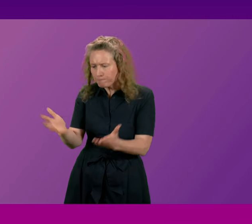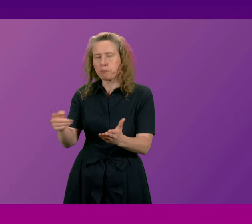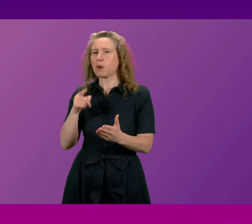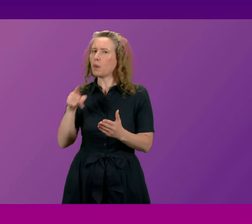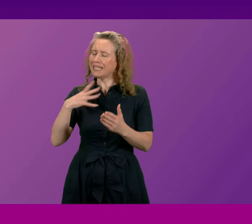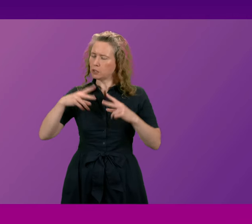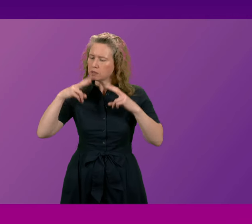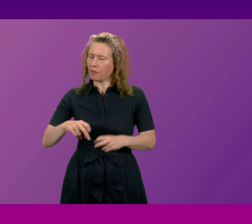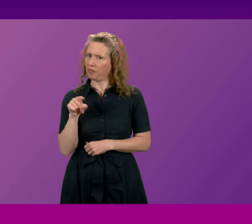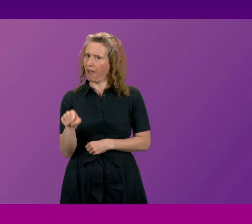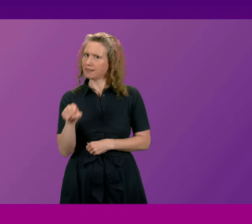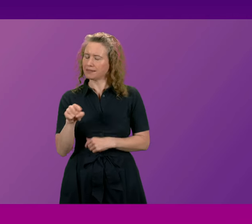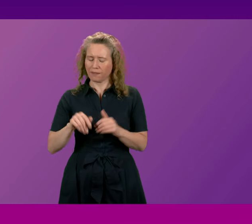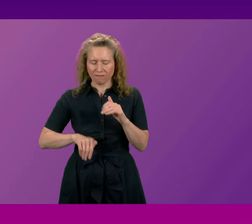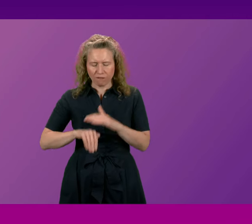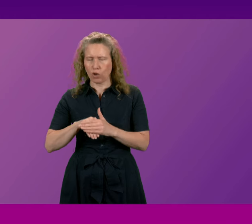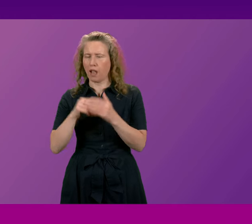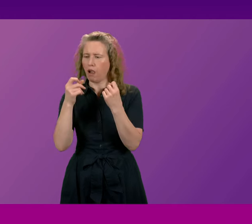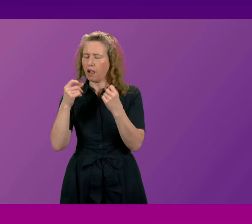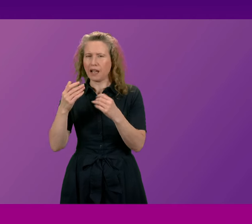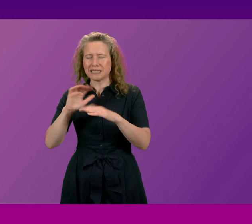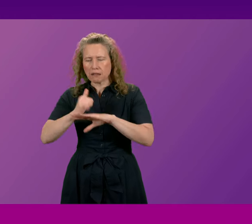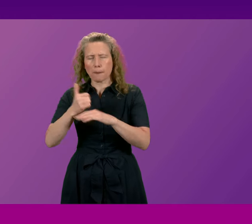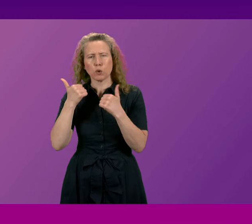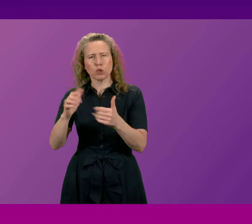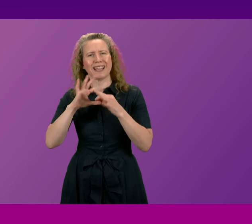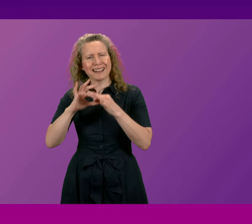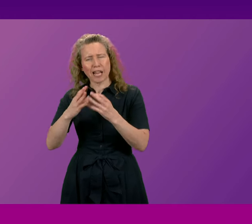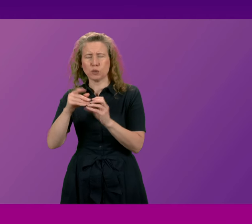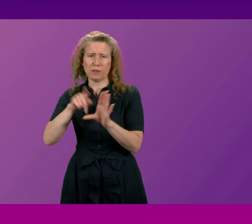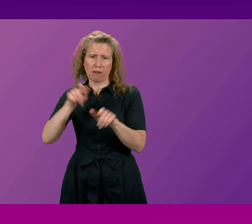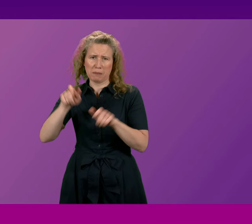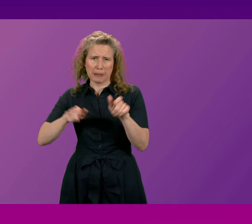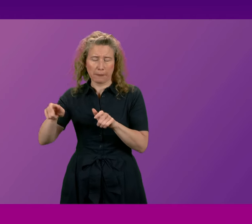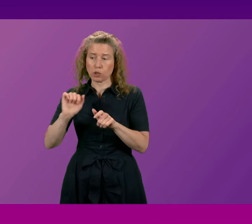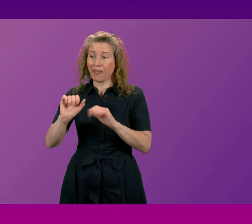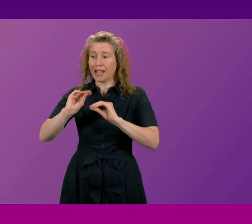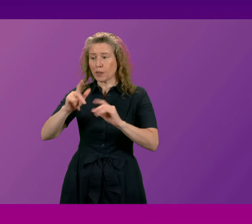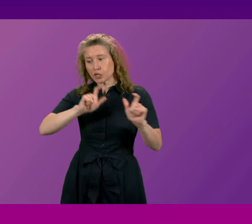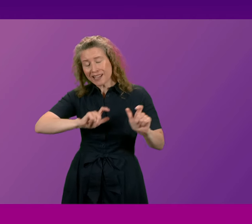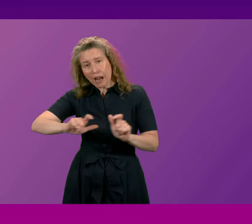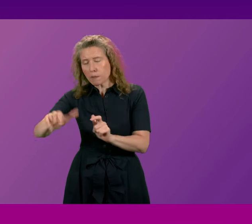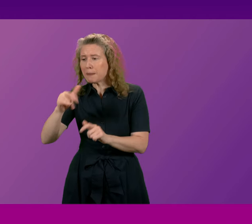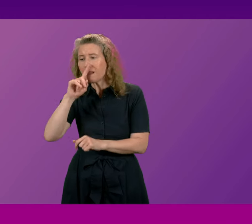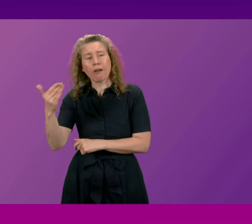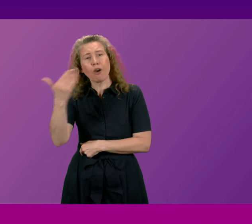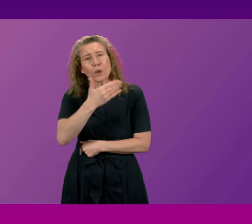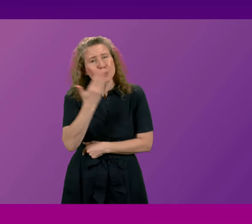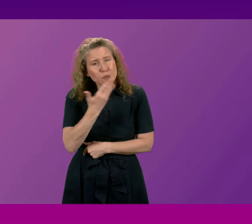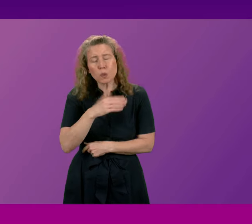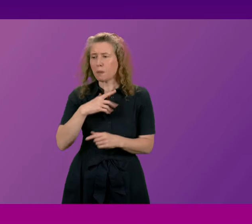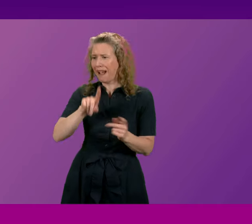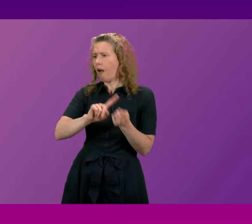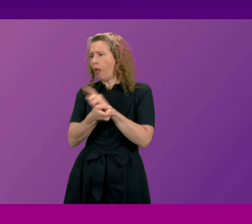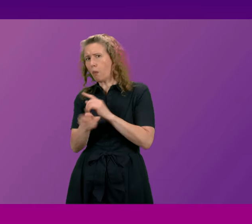to make sure that we establish the connection with young people to maintain their education and that approach will lie at the heart of the steps that we